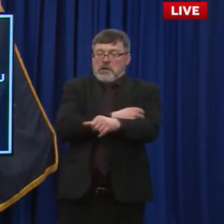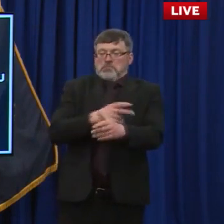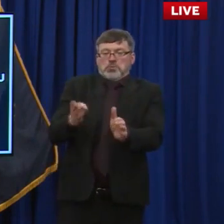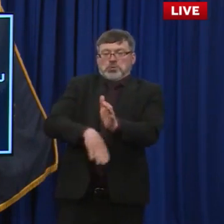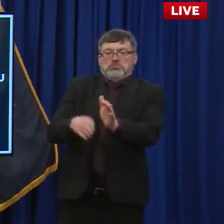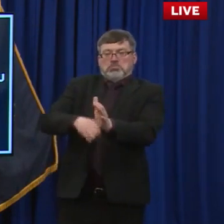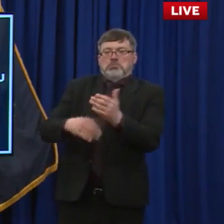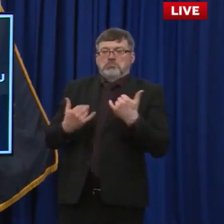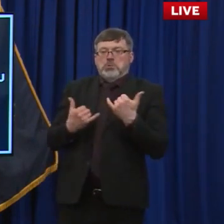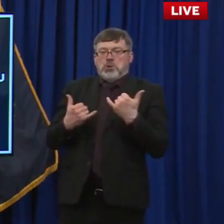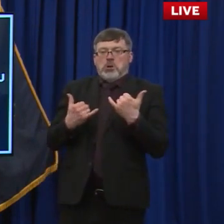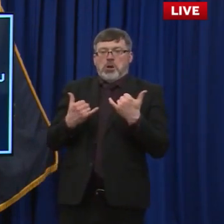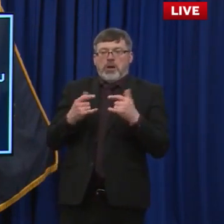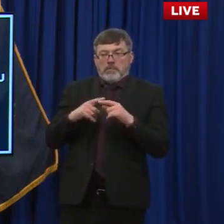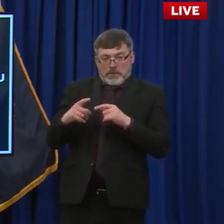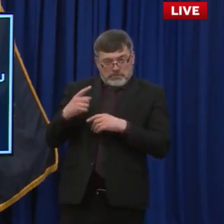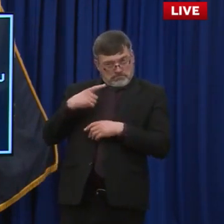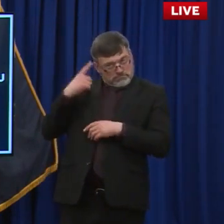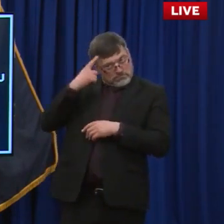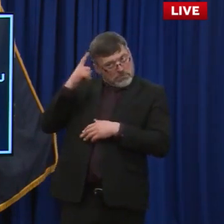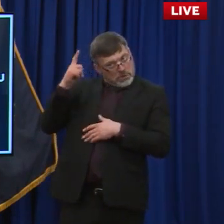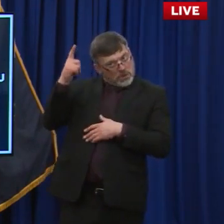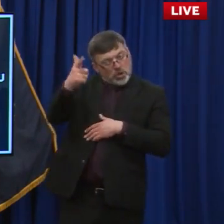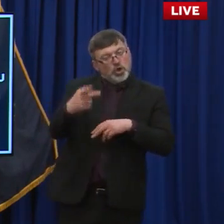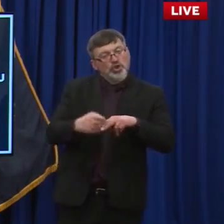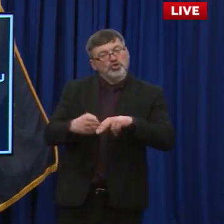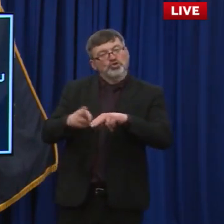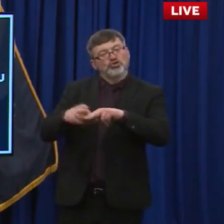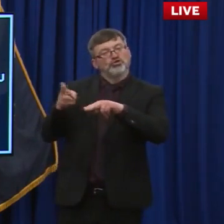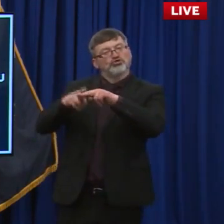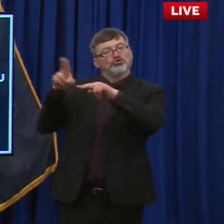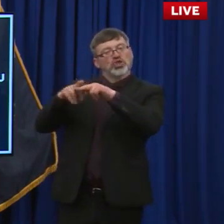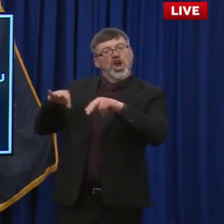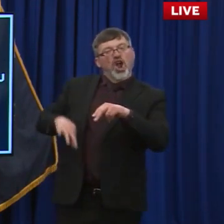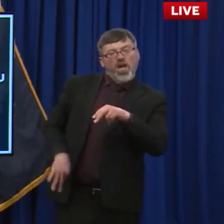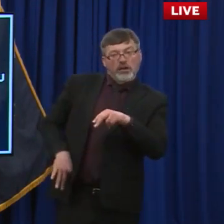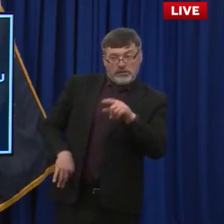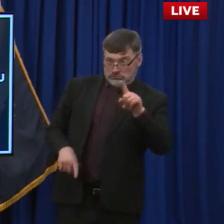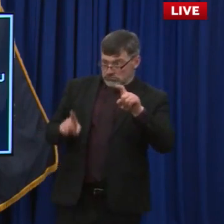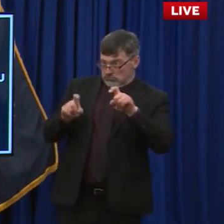lot of potential, um, for profit on these vaccines.